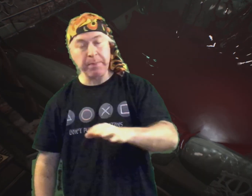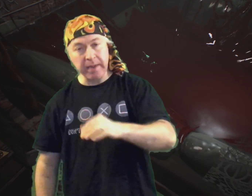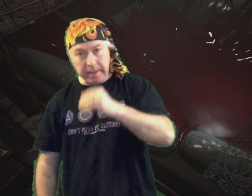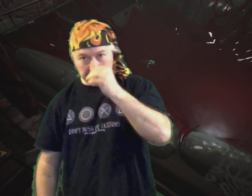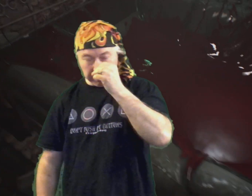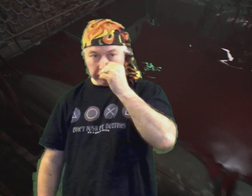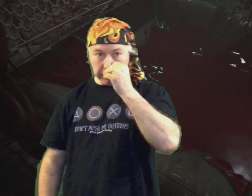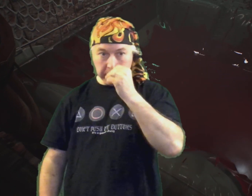beginning.